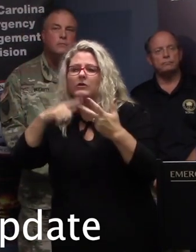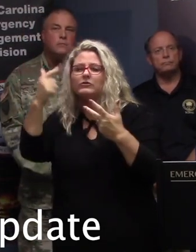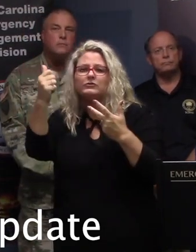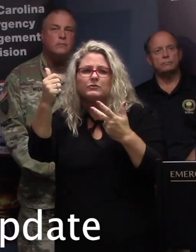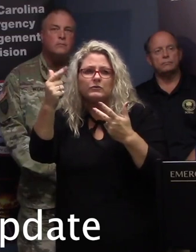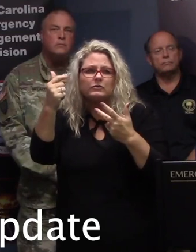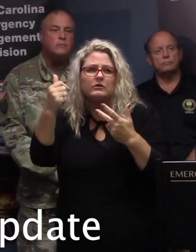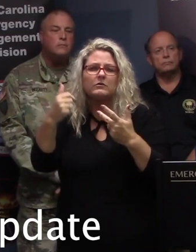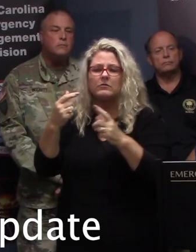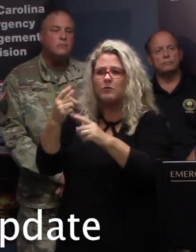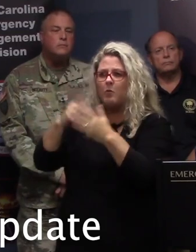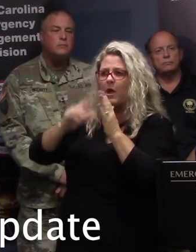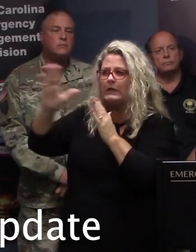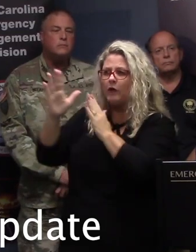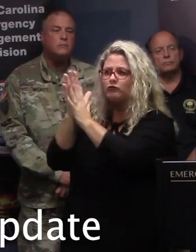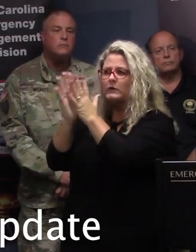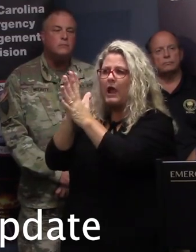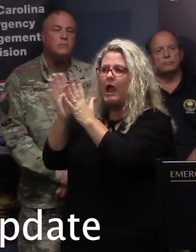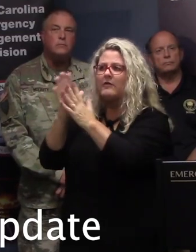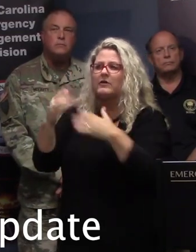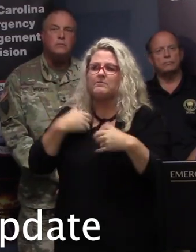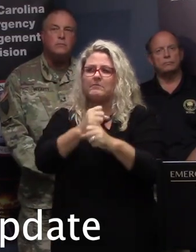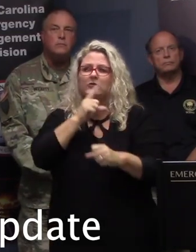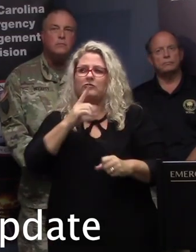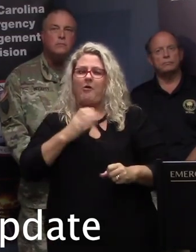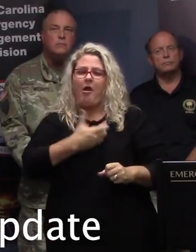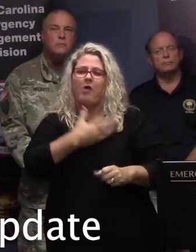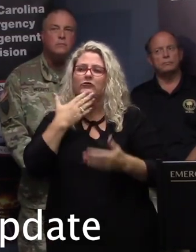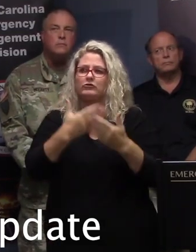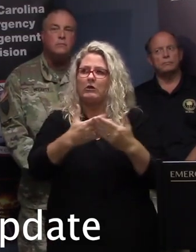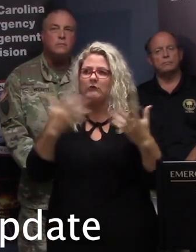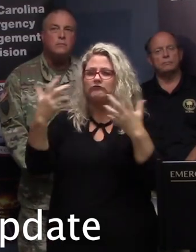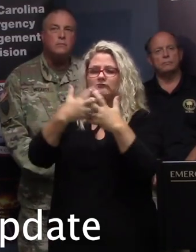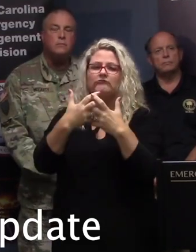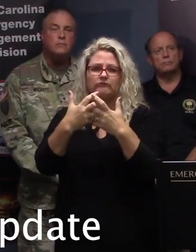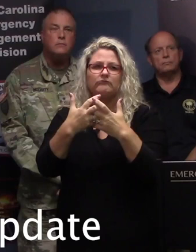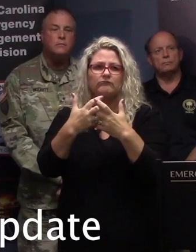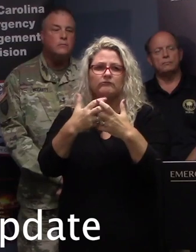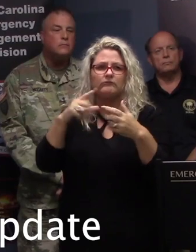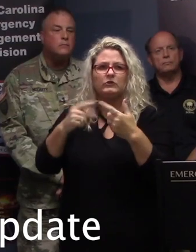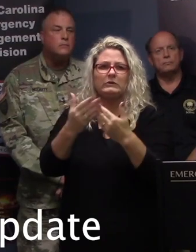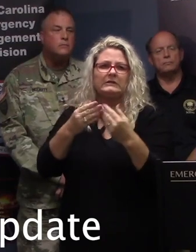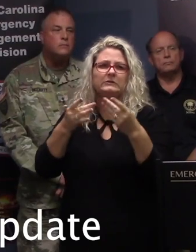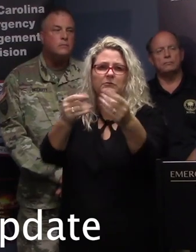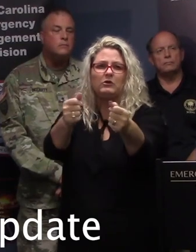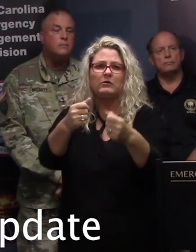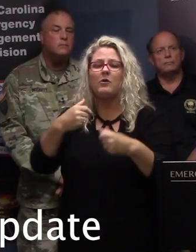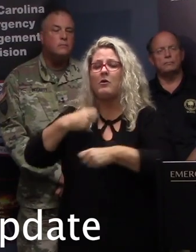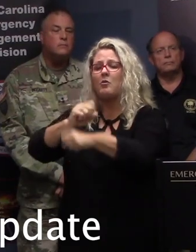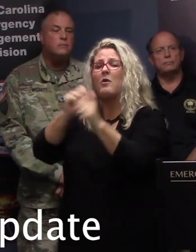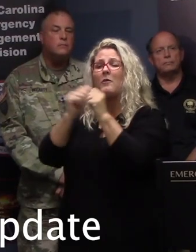so that we understand what their traffic flows are as well. We've been working very closely with the Department of Public Safety